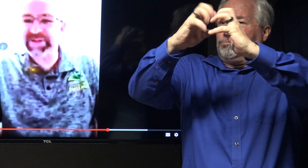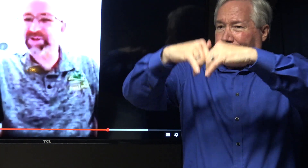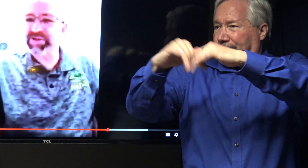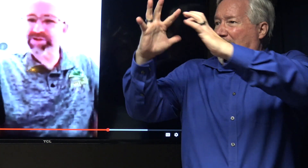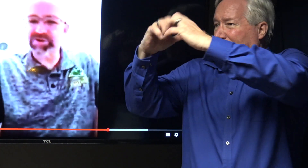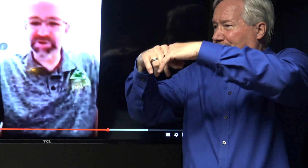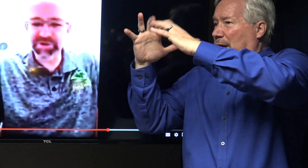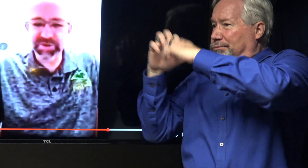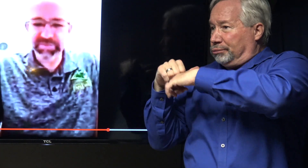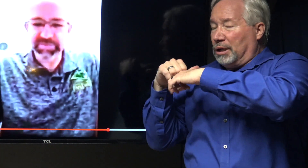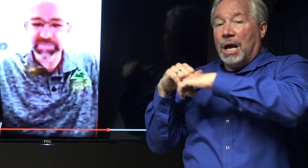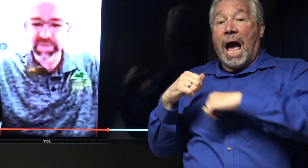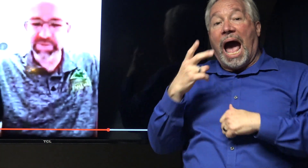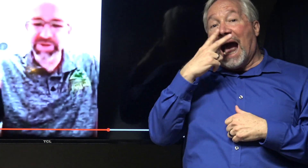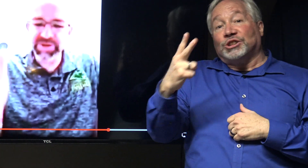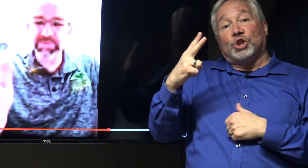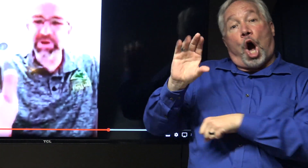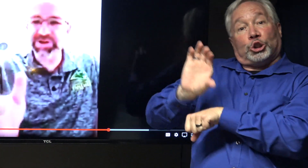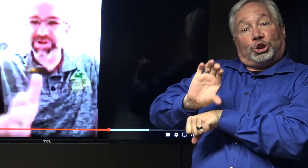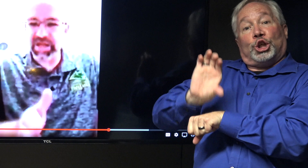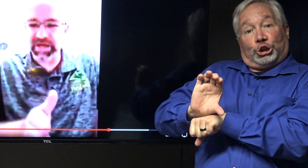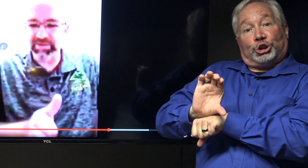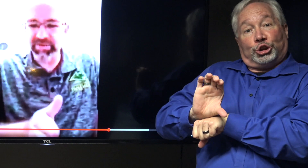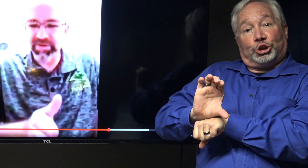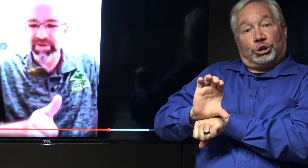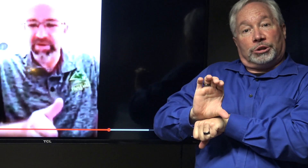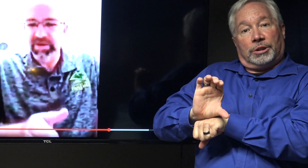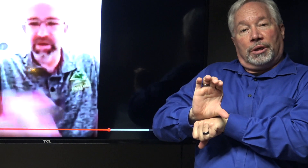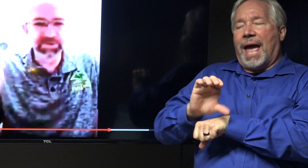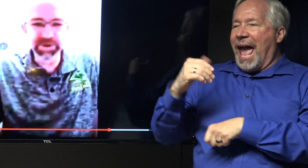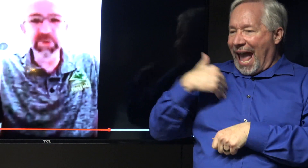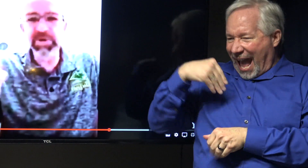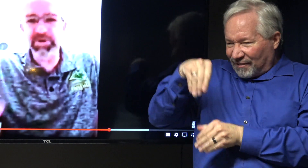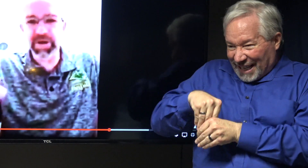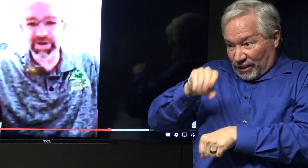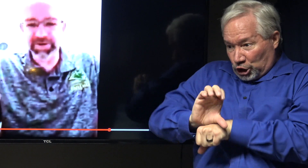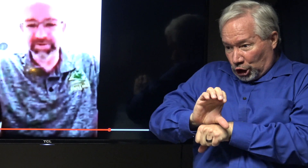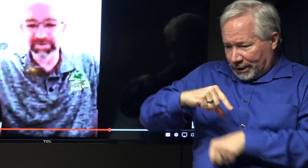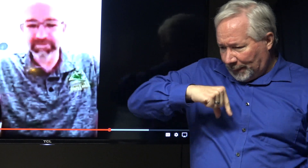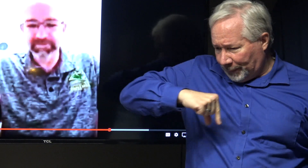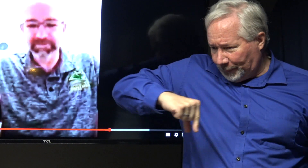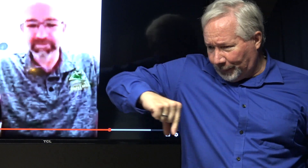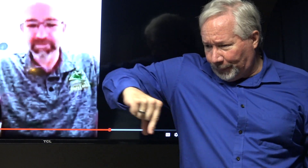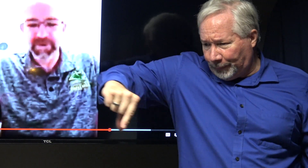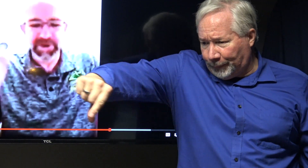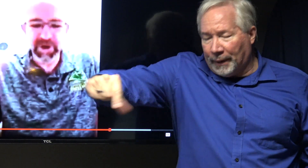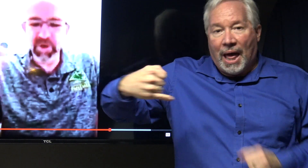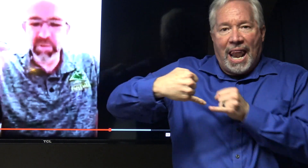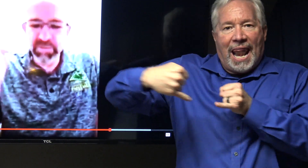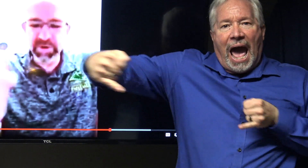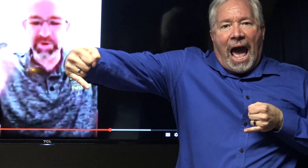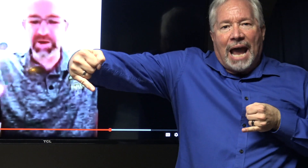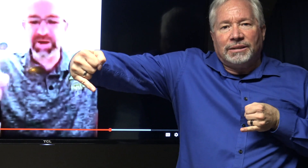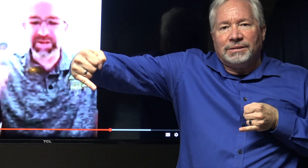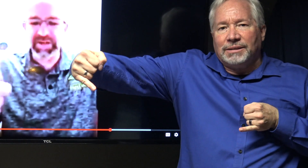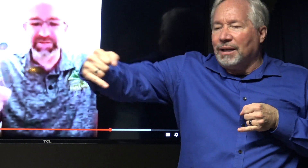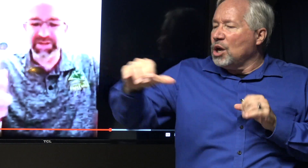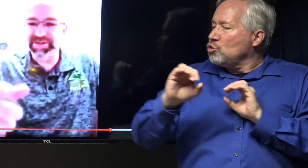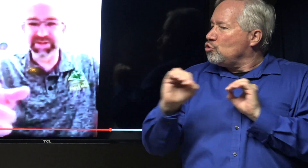And then I saw the church. There was a separation line. And there was no middle ground. No middle ground left.